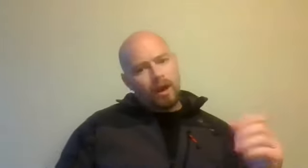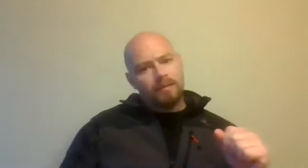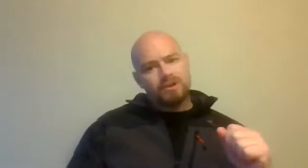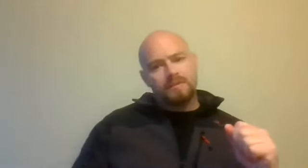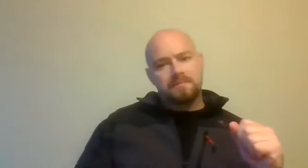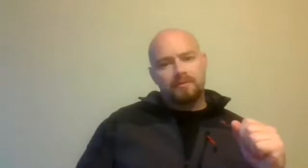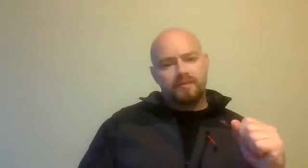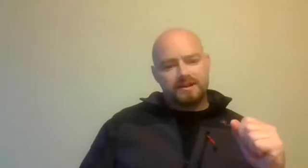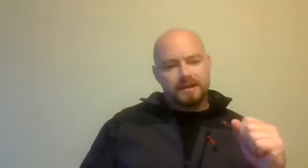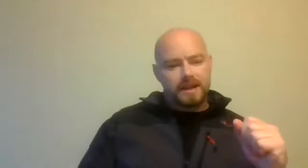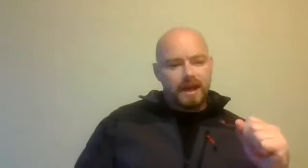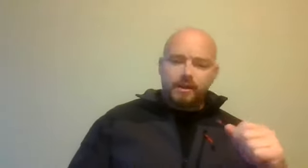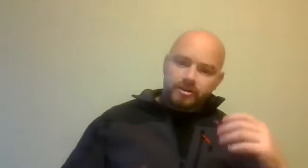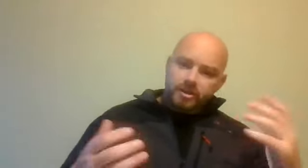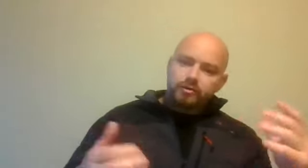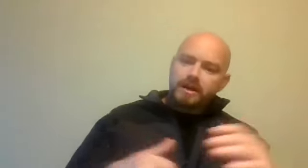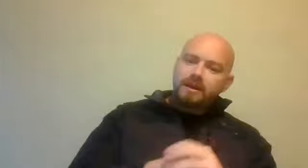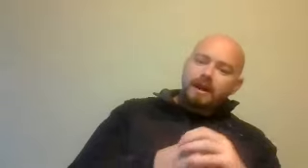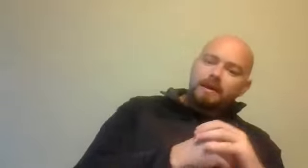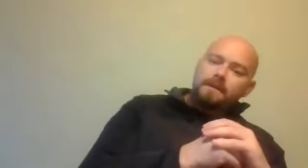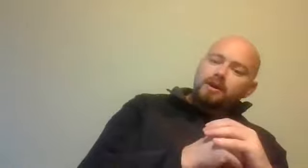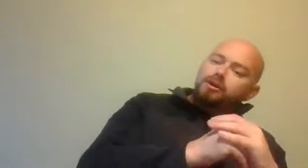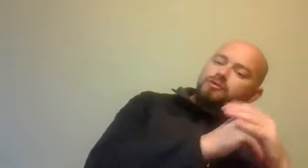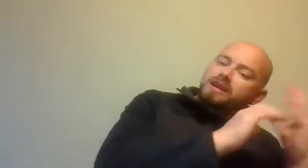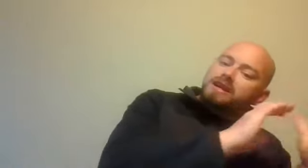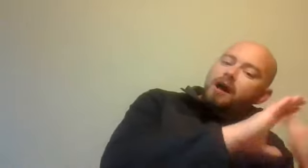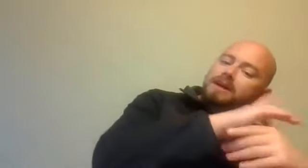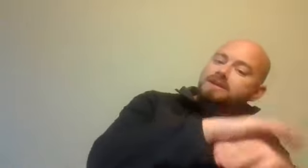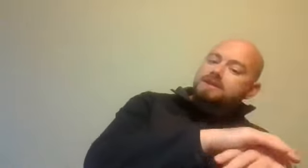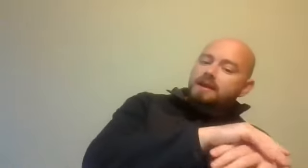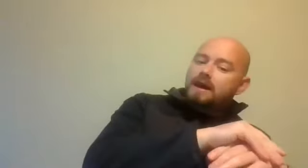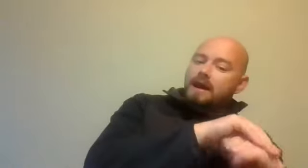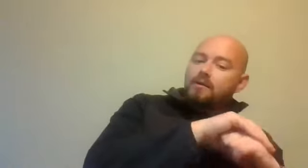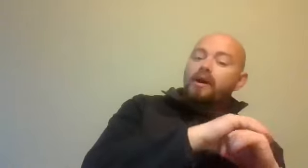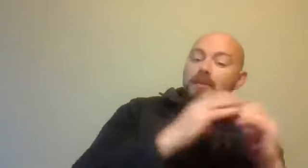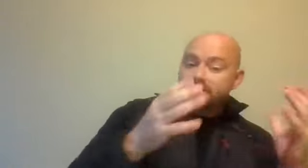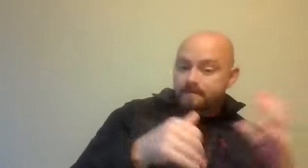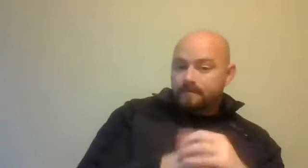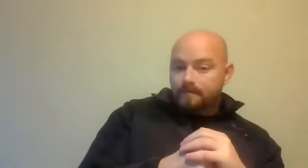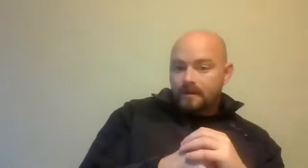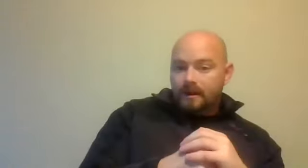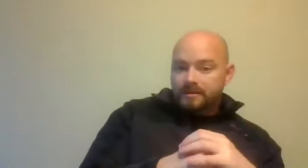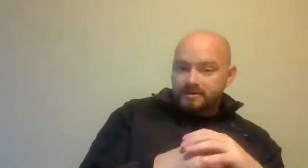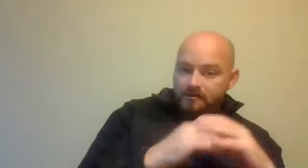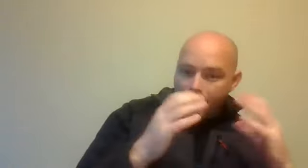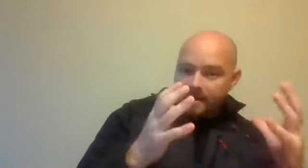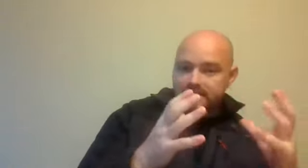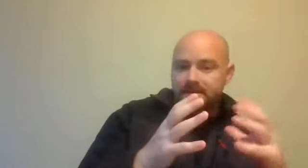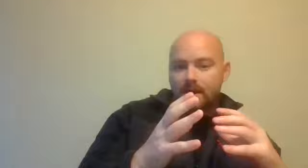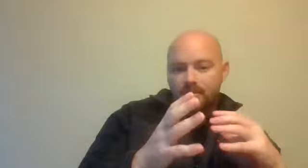Herbert Simon's bounded rationality. Not a new thing, it's in economics quite a bit to decide markets and how